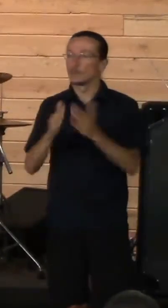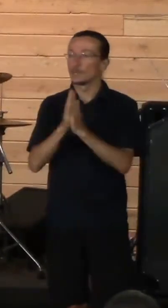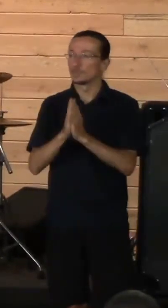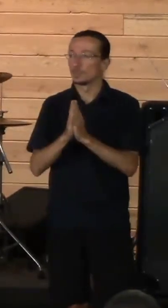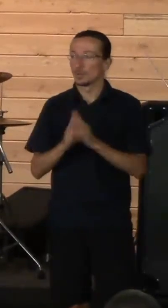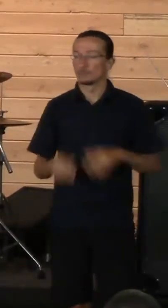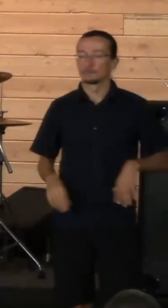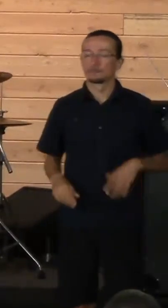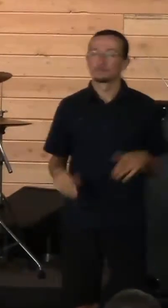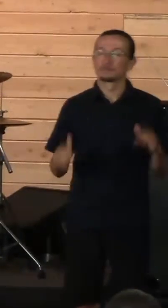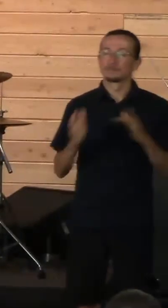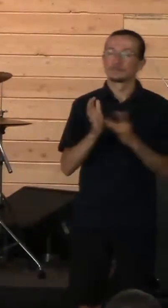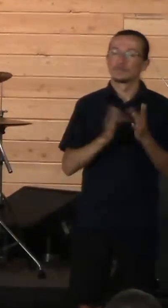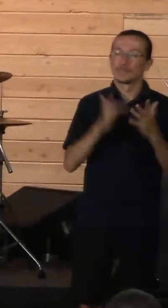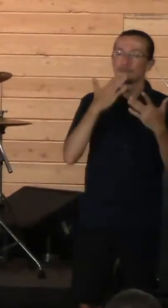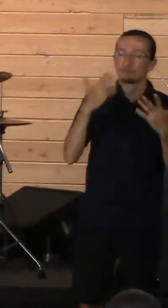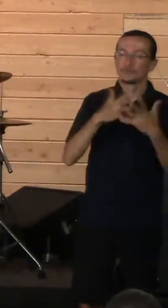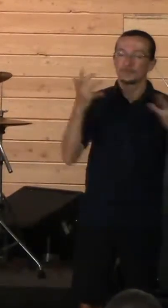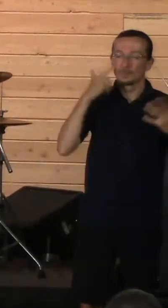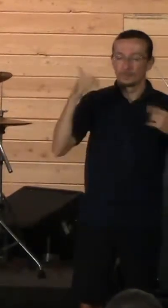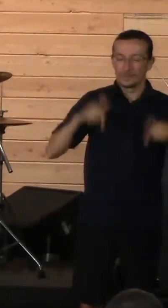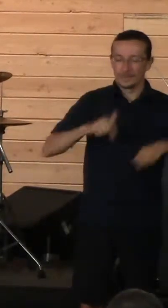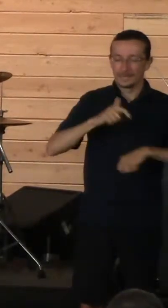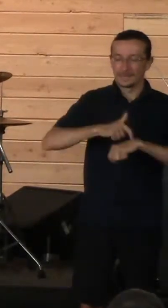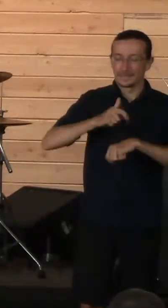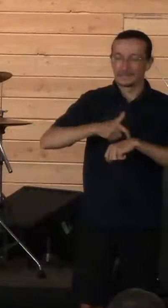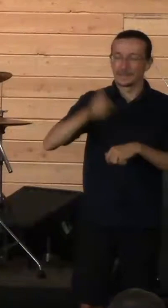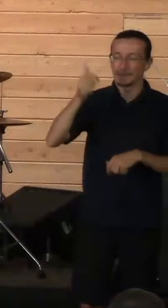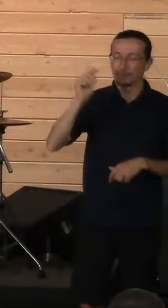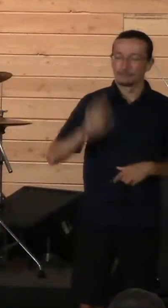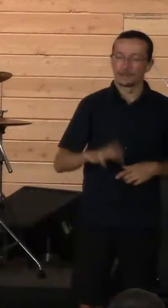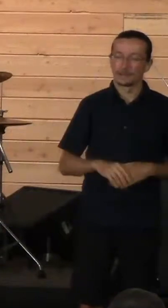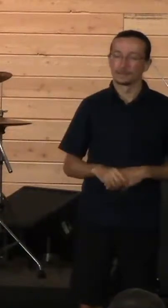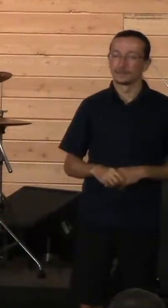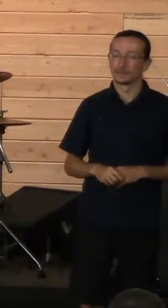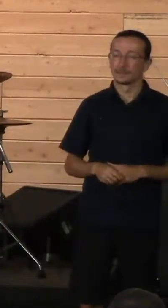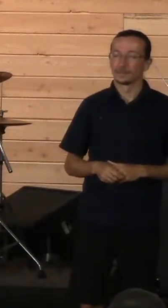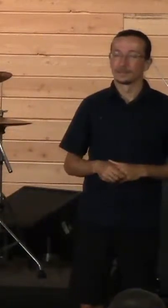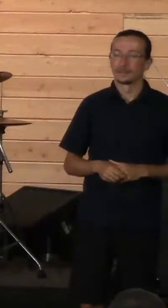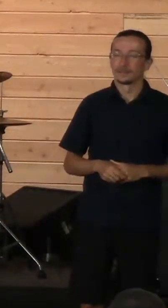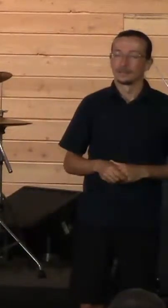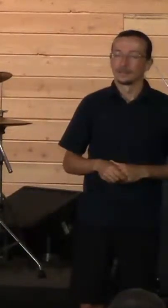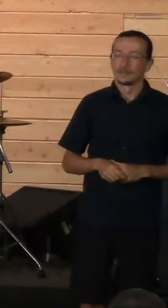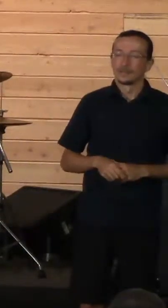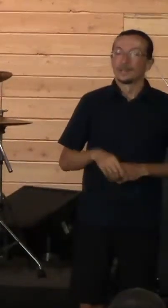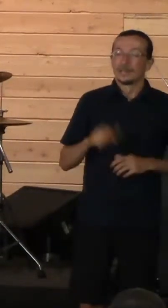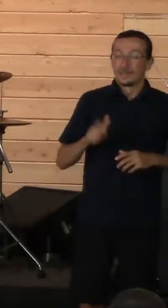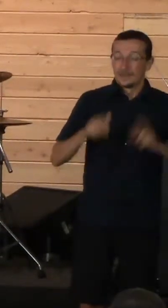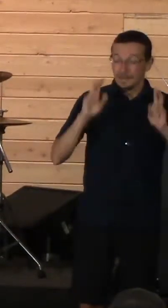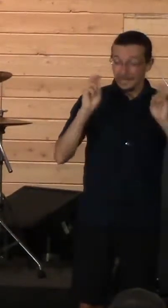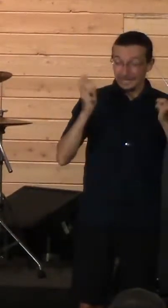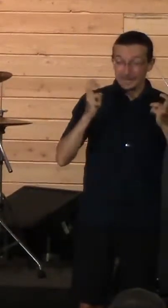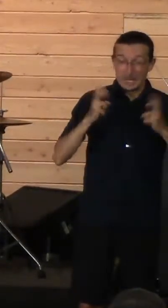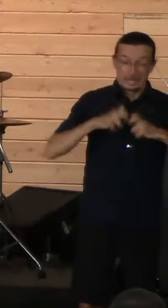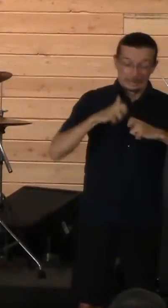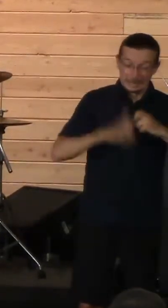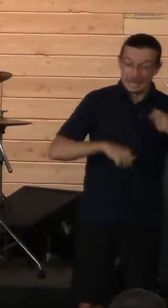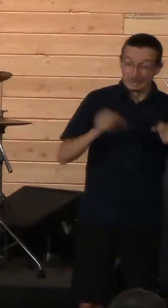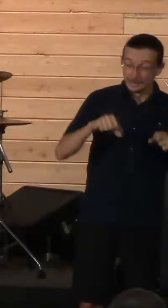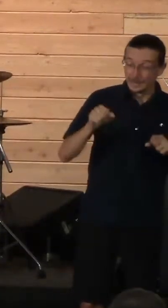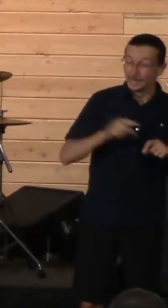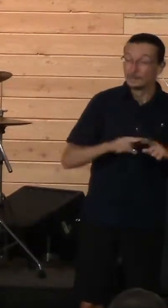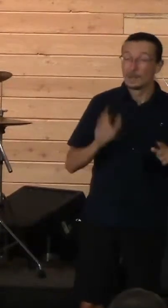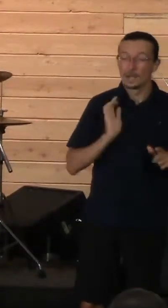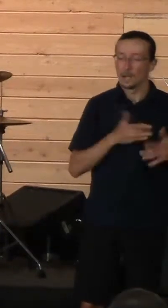Jesus, thank you so much for this time, God, that as difficult of a subject as it is, God, you are opening our